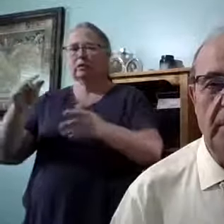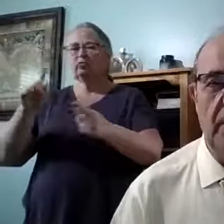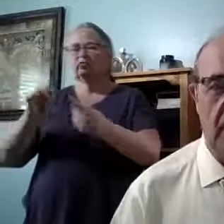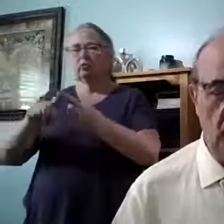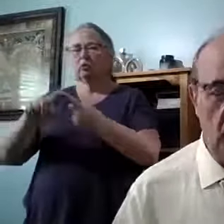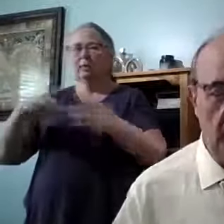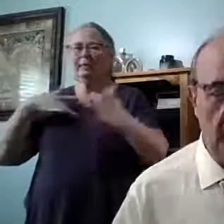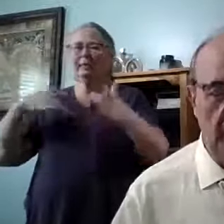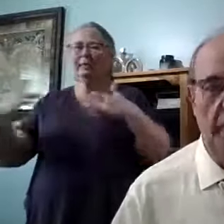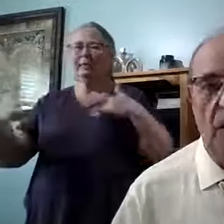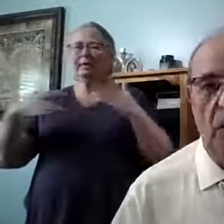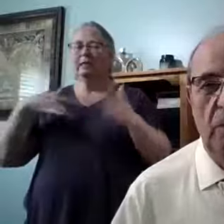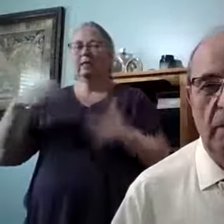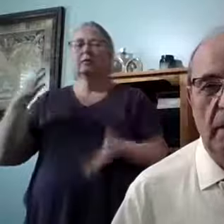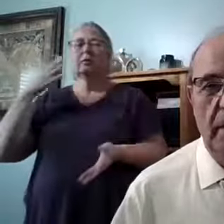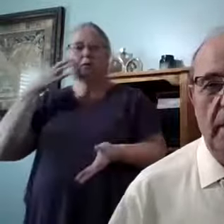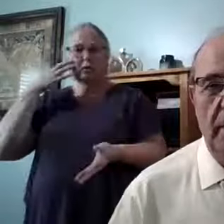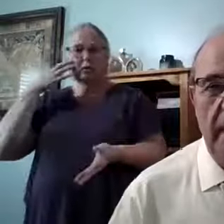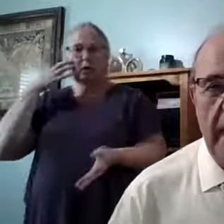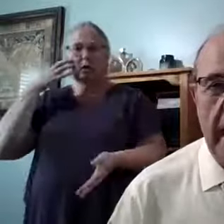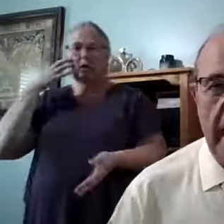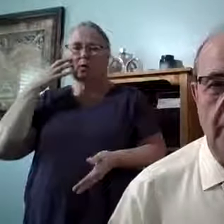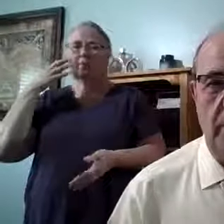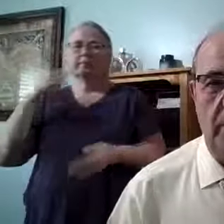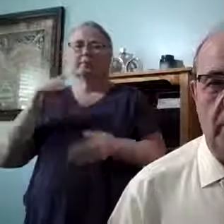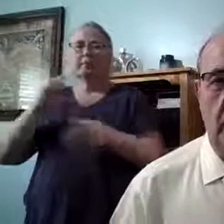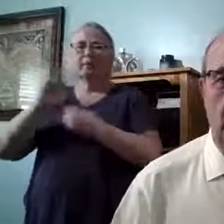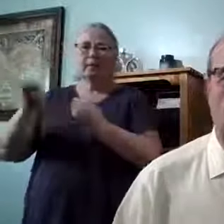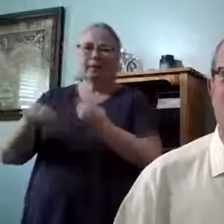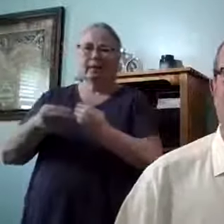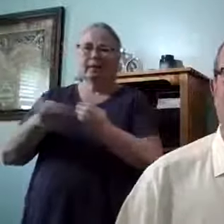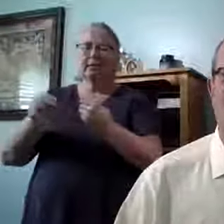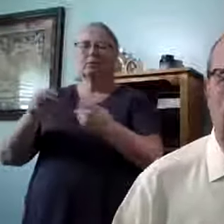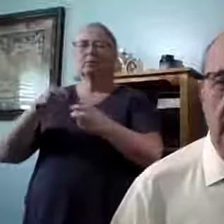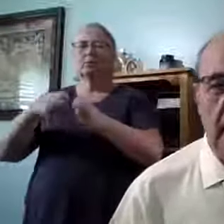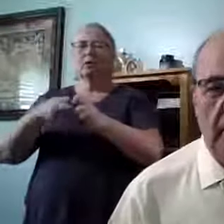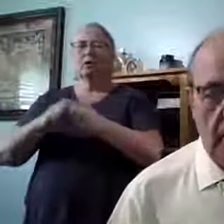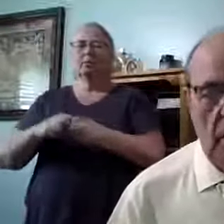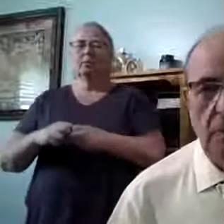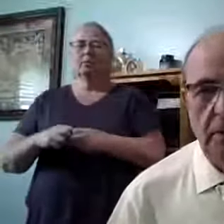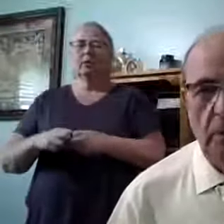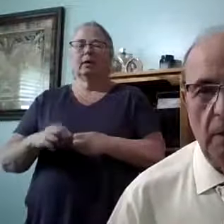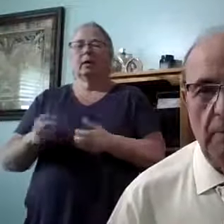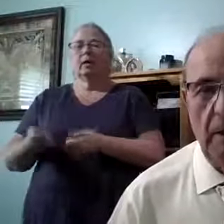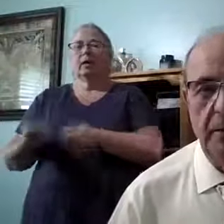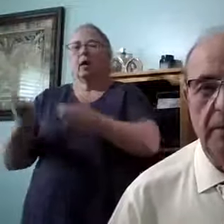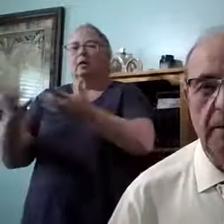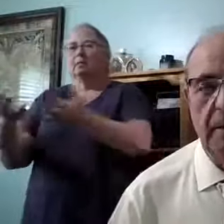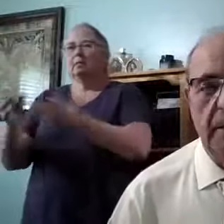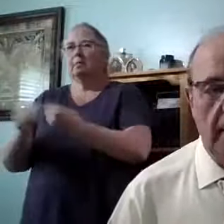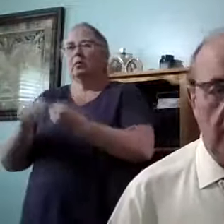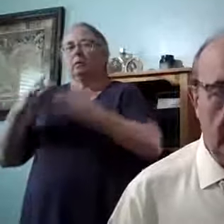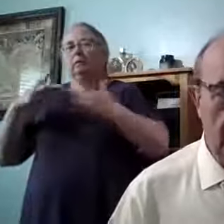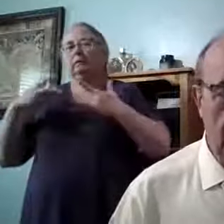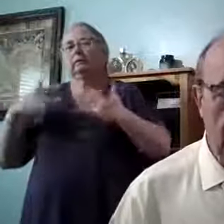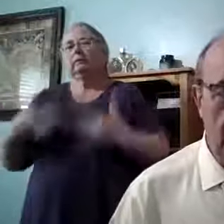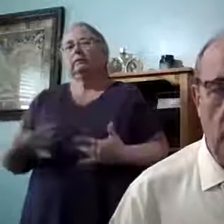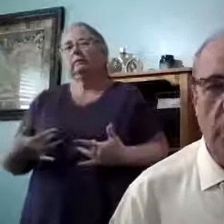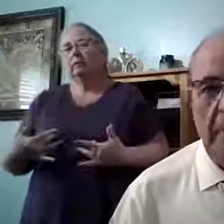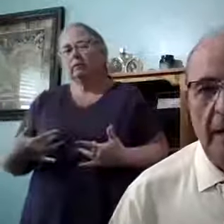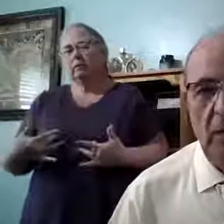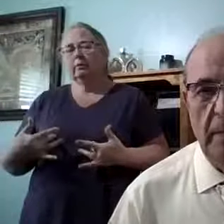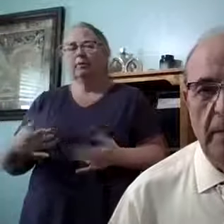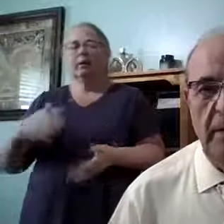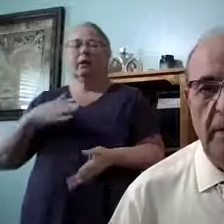But as we know, that adds to the problem and causes more depression. And